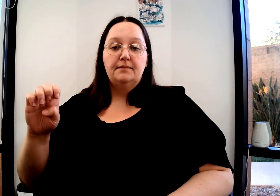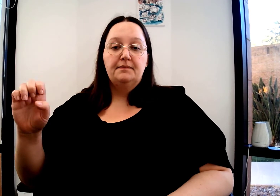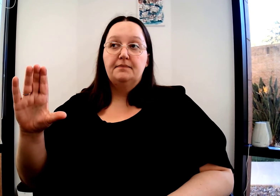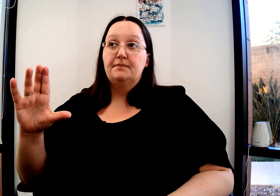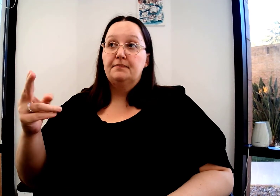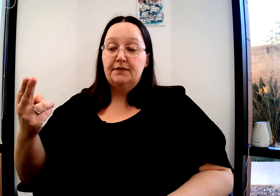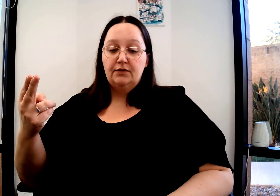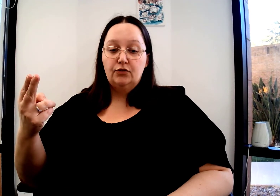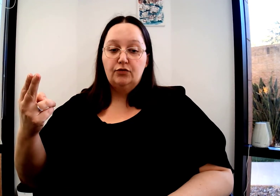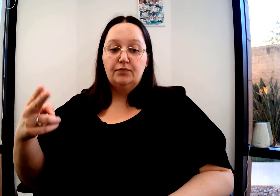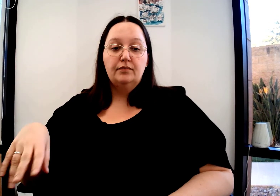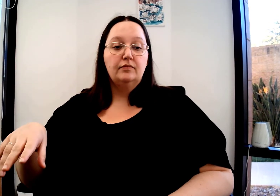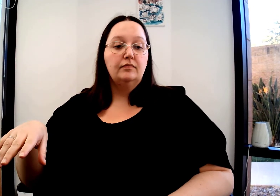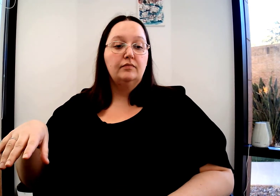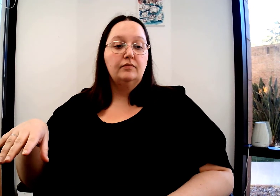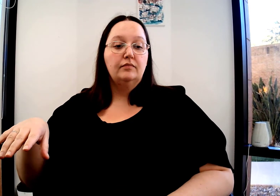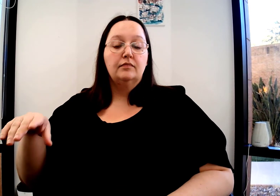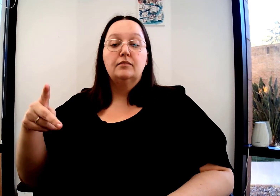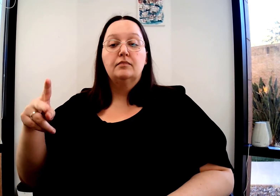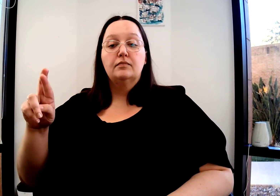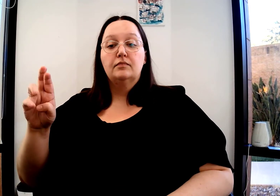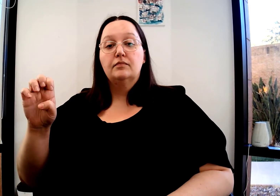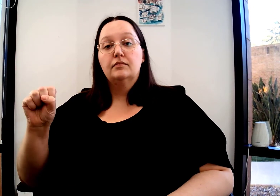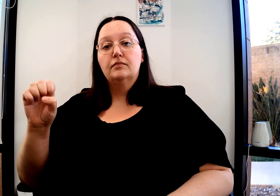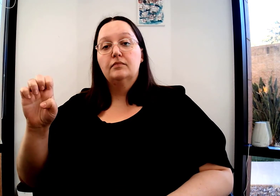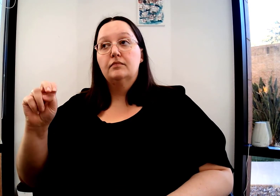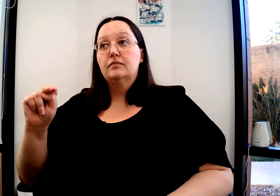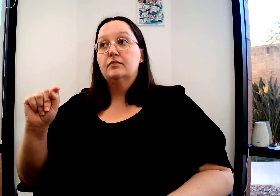Lecture, speech, presentation.